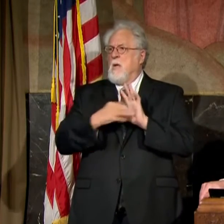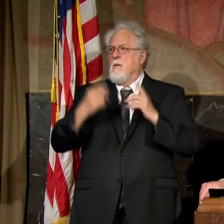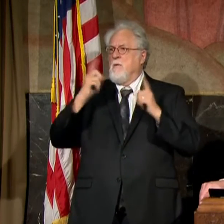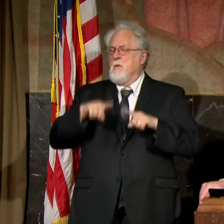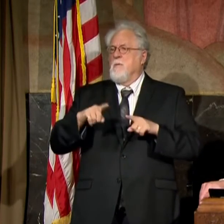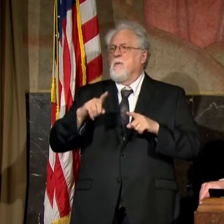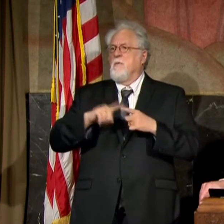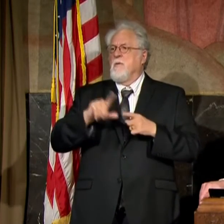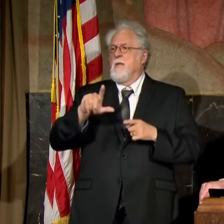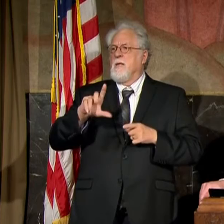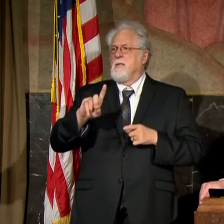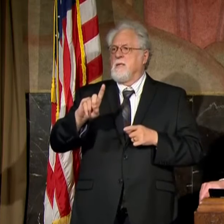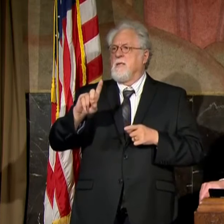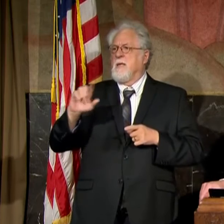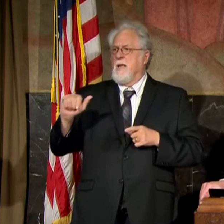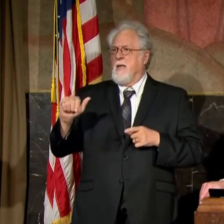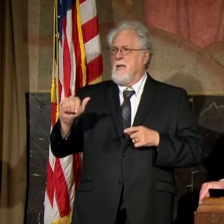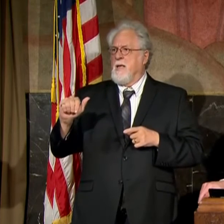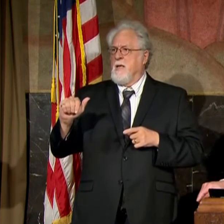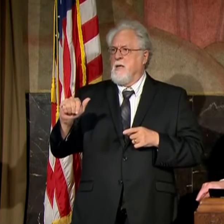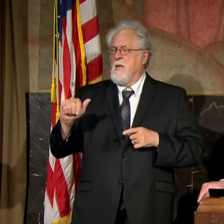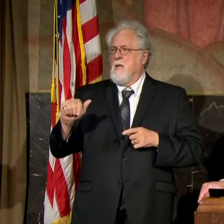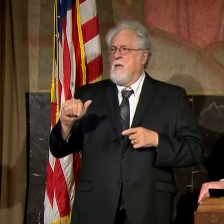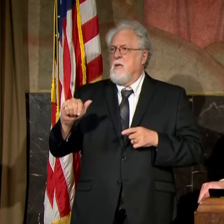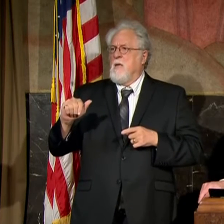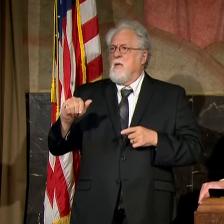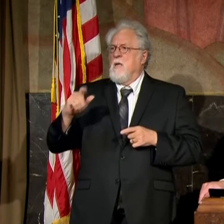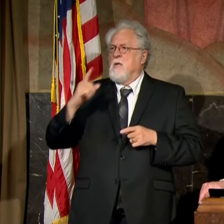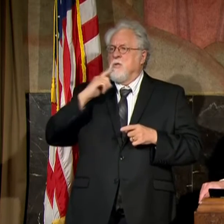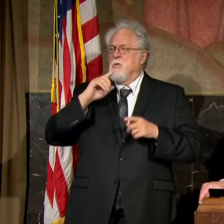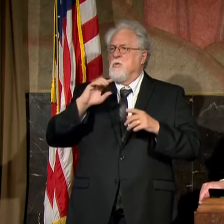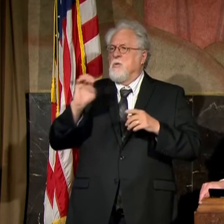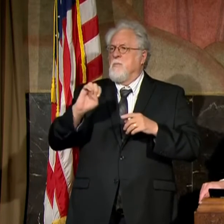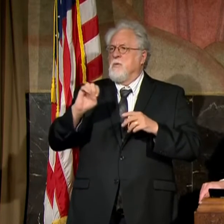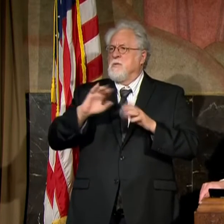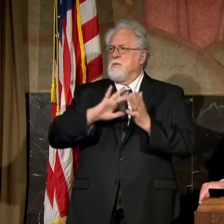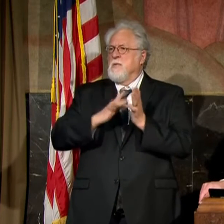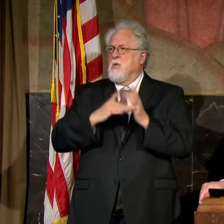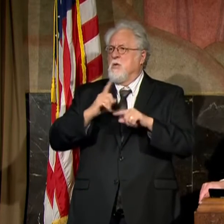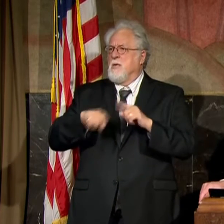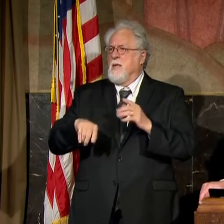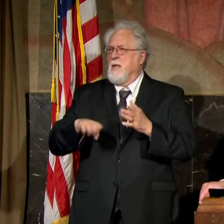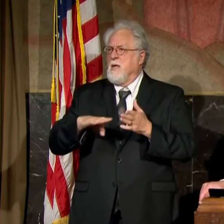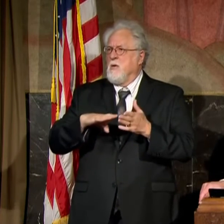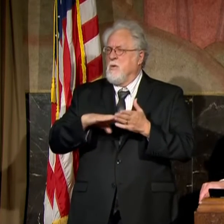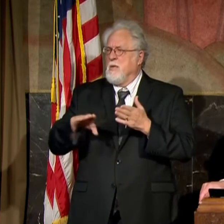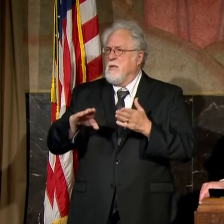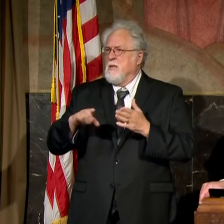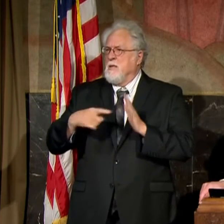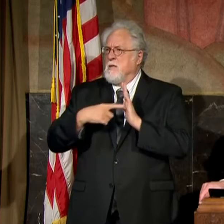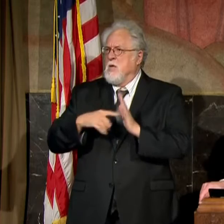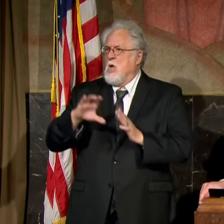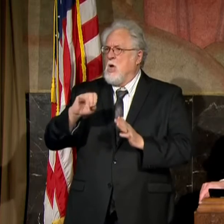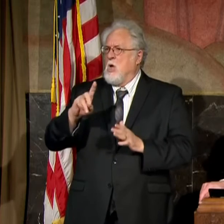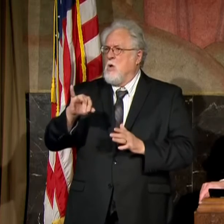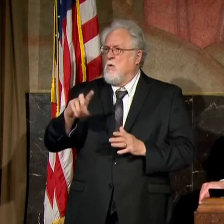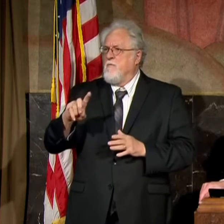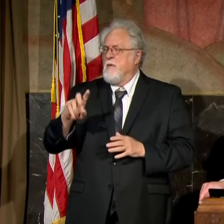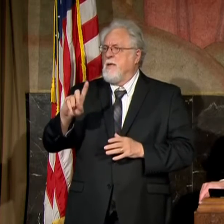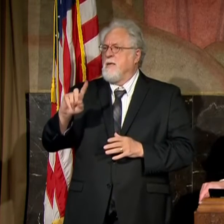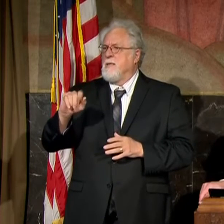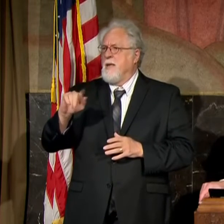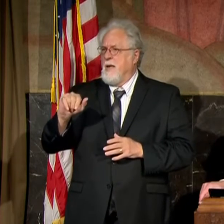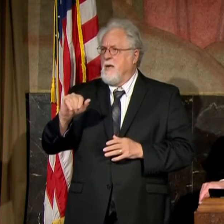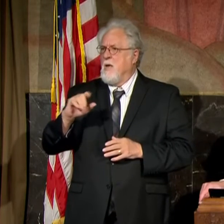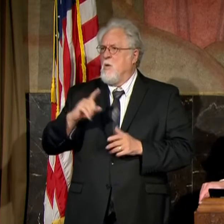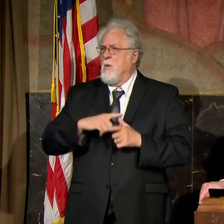of emergency preparedness on the Paris level, telling them they cannot release, disclose COVID data,